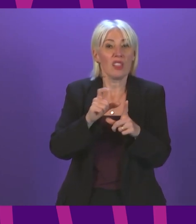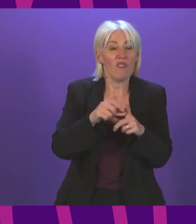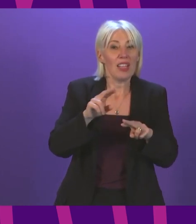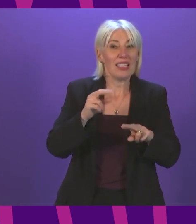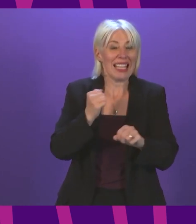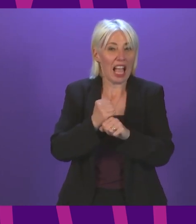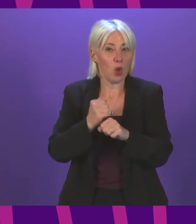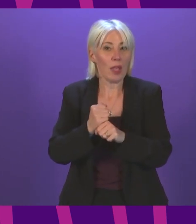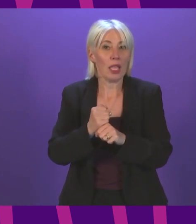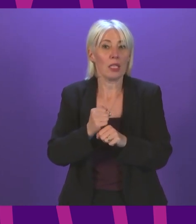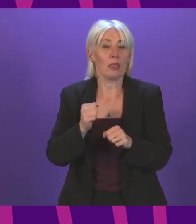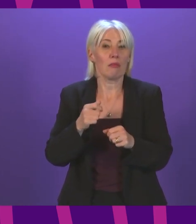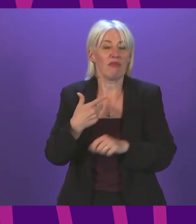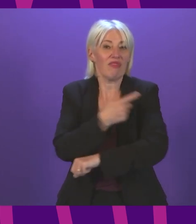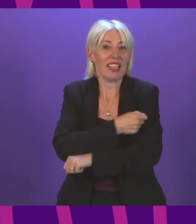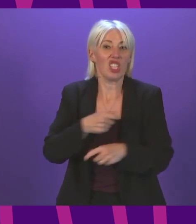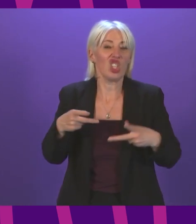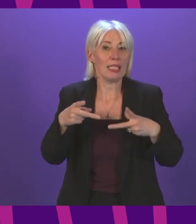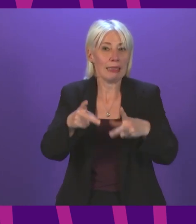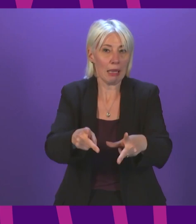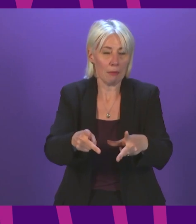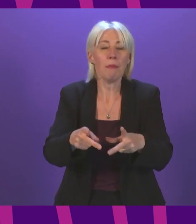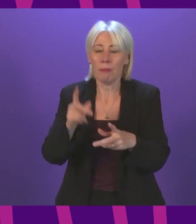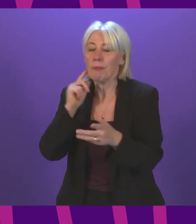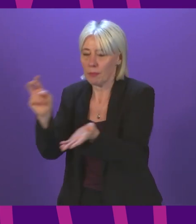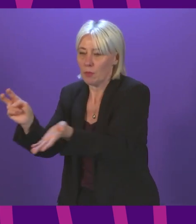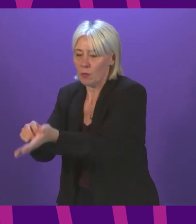apologies. Thank you, Ms Harper. That will be recorded. Oregon State. It's